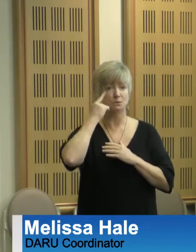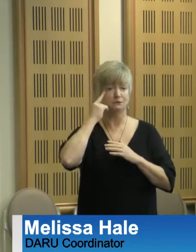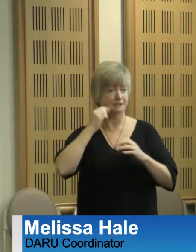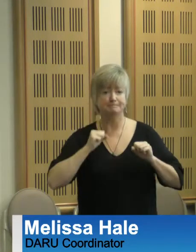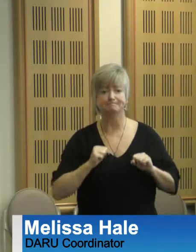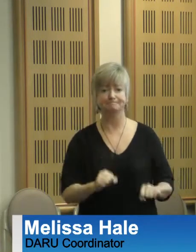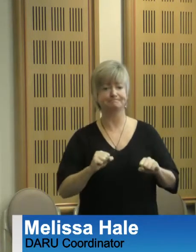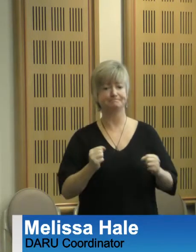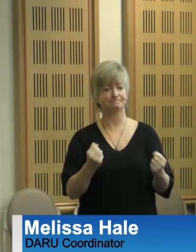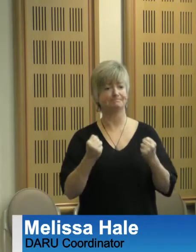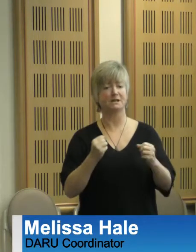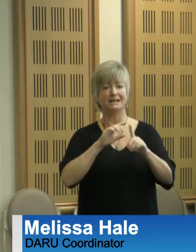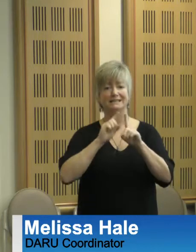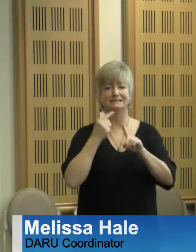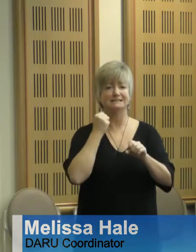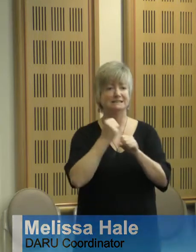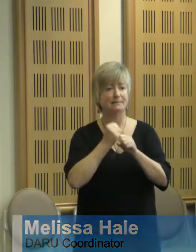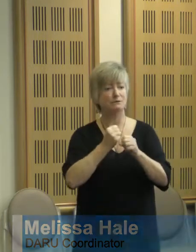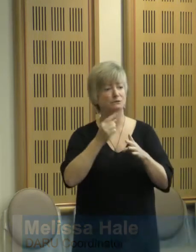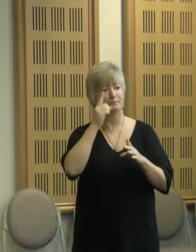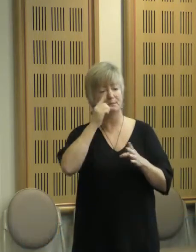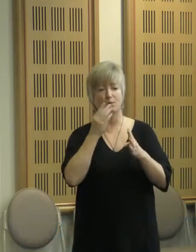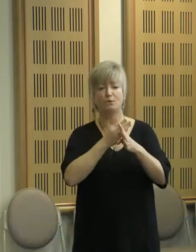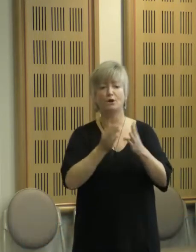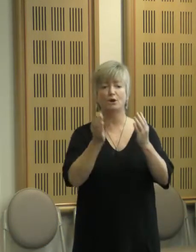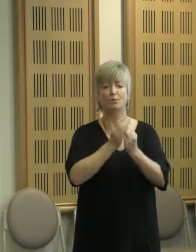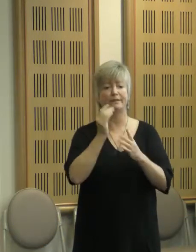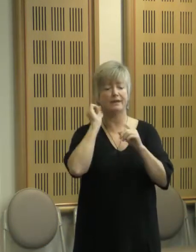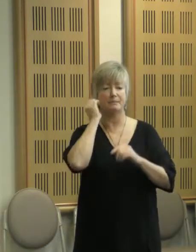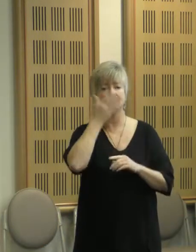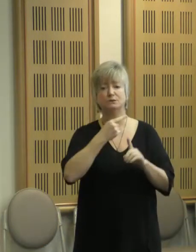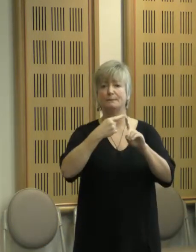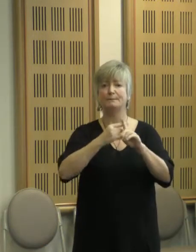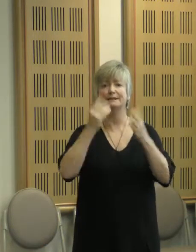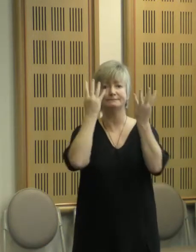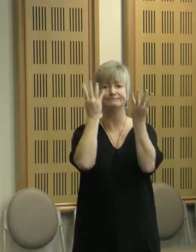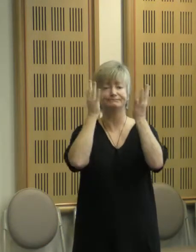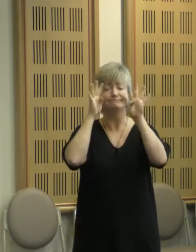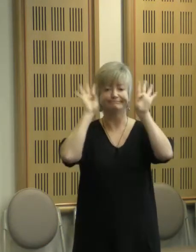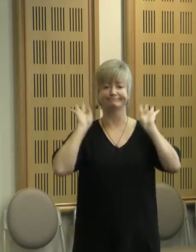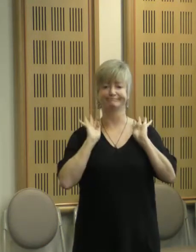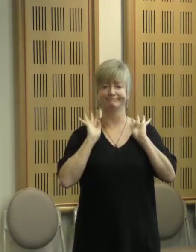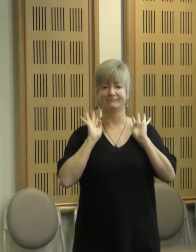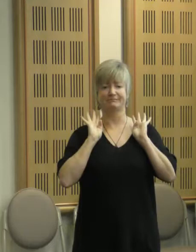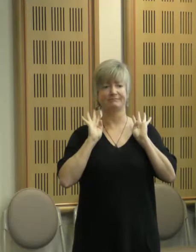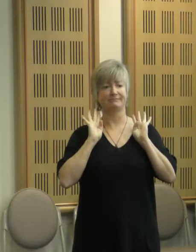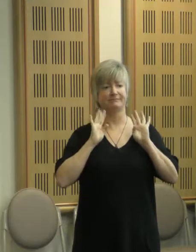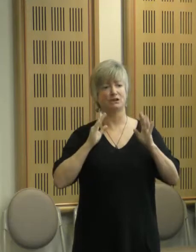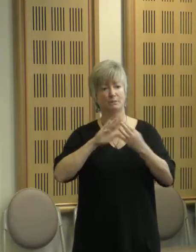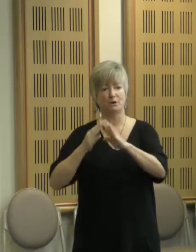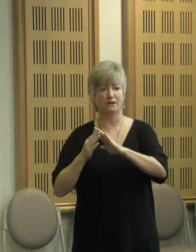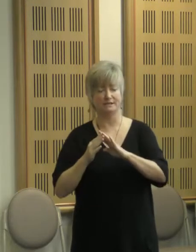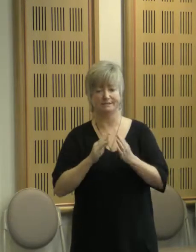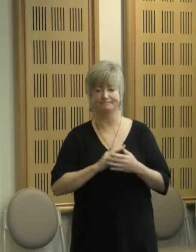working with Aboriginal and Torres Strait Islander communities in practical ways. I would like to welcome those of you who have joined